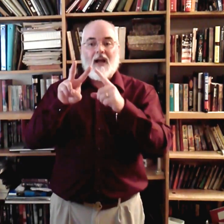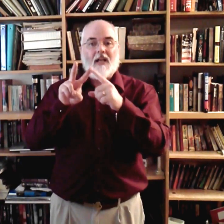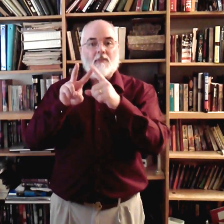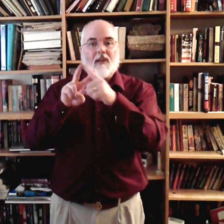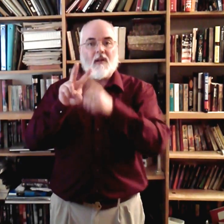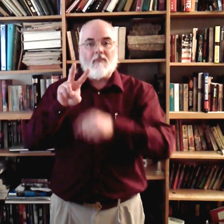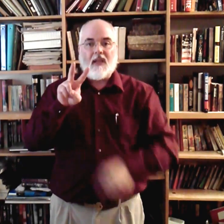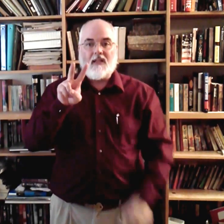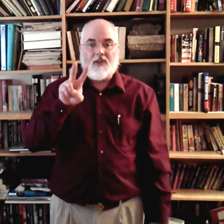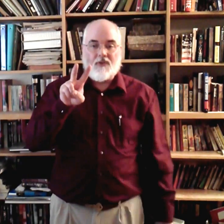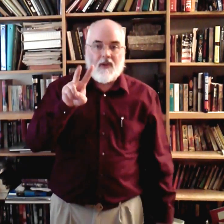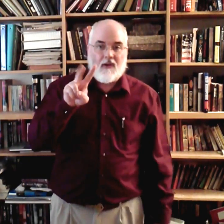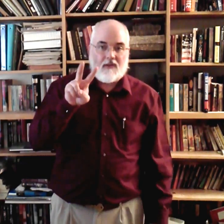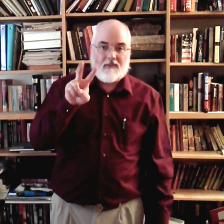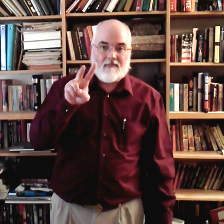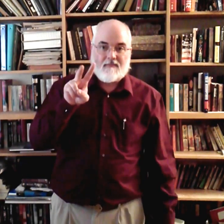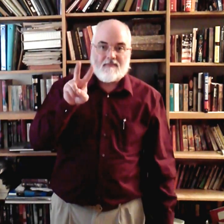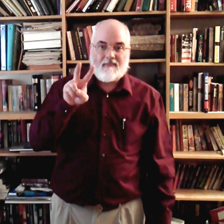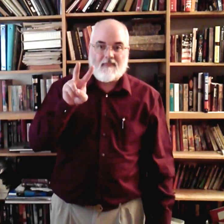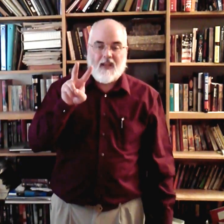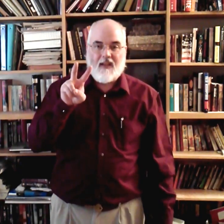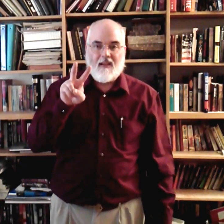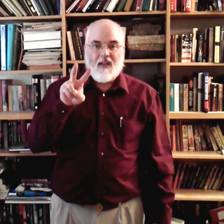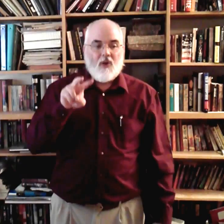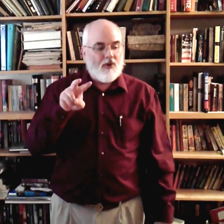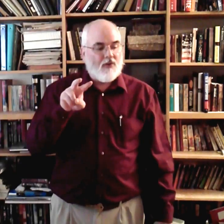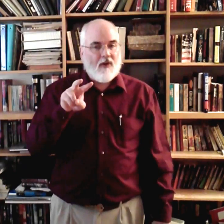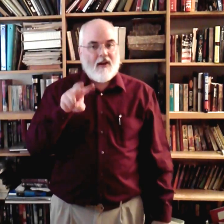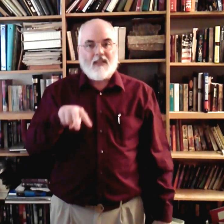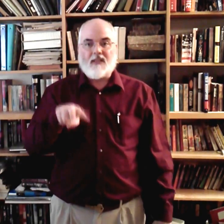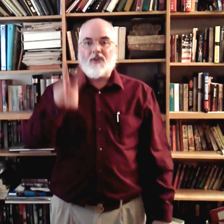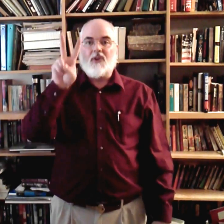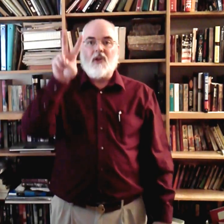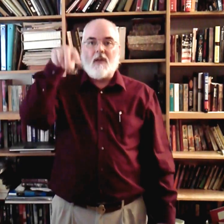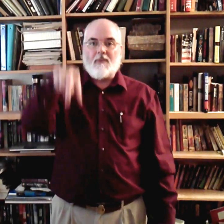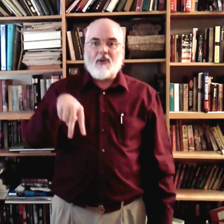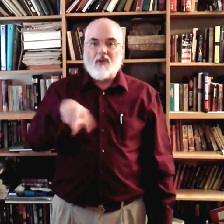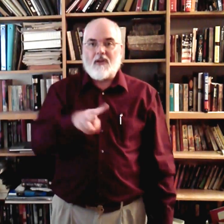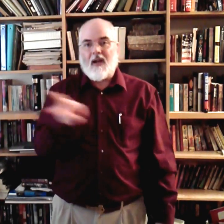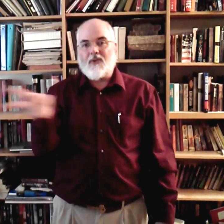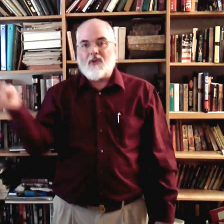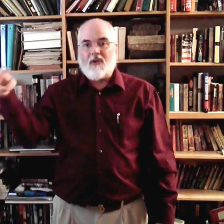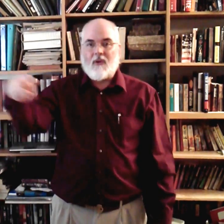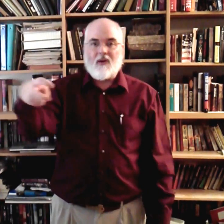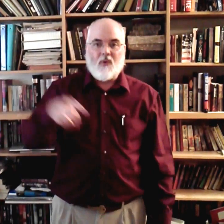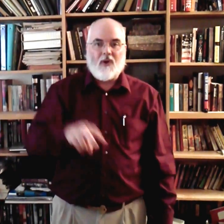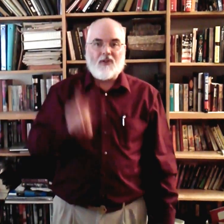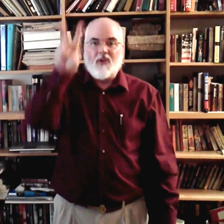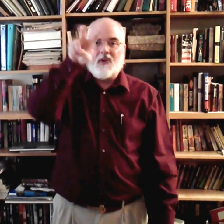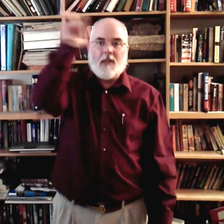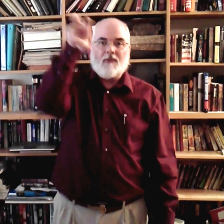eyes become the ends of your fingers. Okay? Which is very nice. You can look up and you can look down. can look around corners. You can look on top